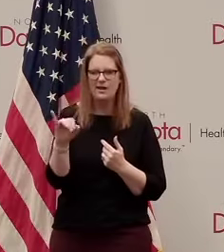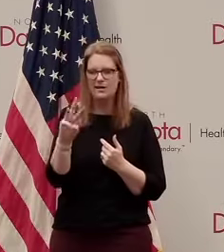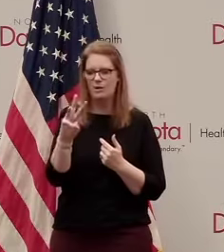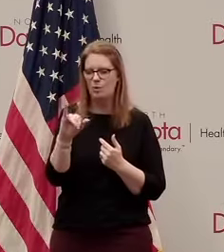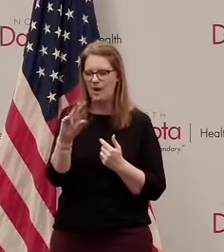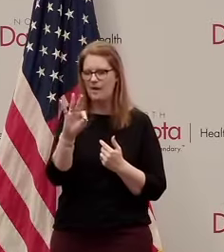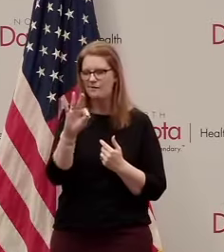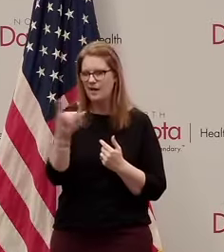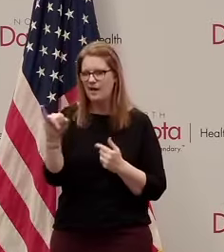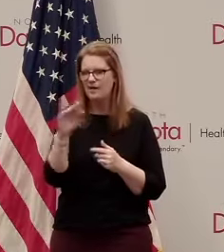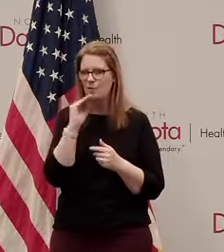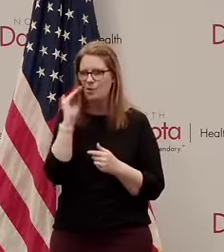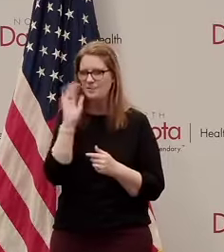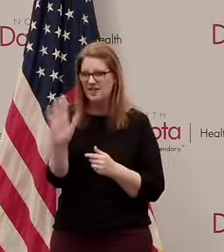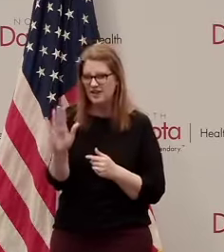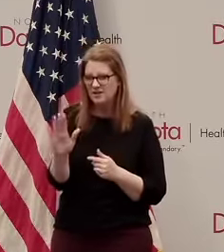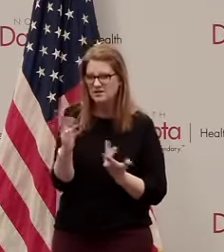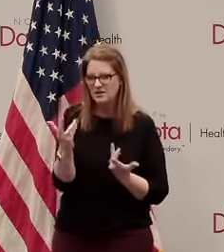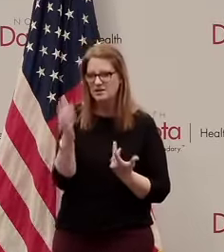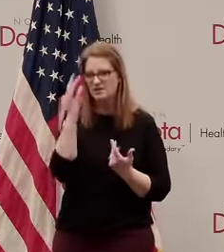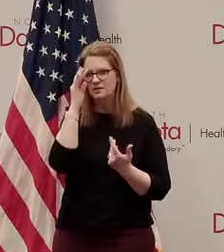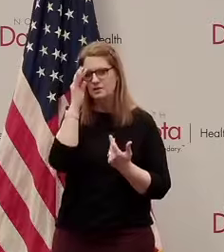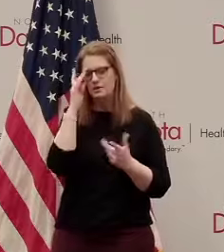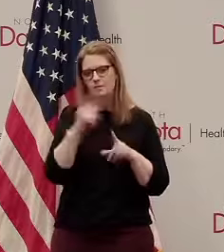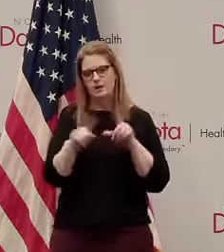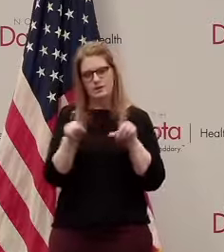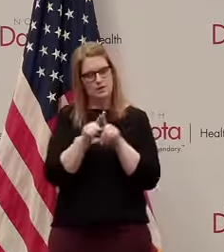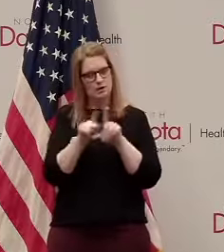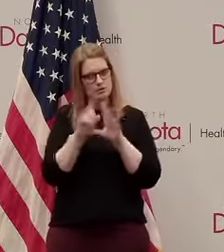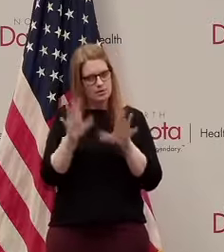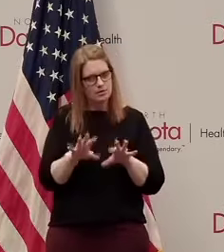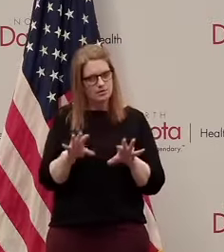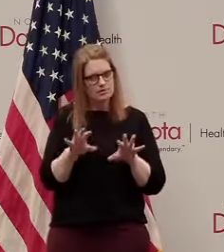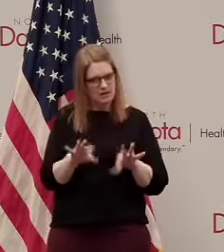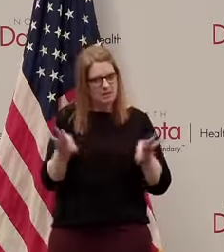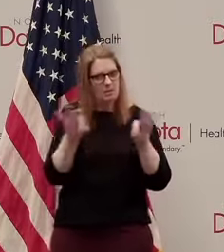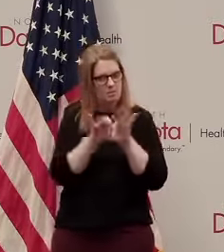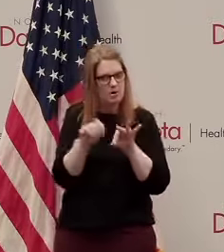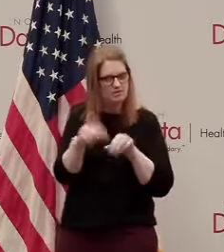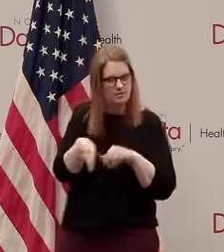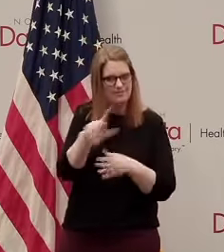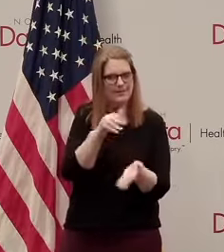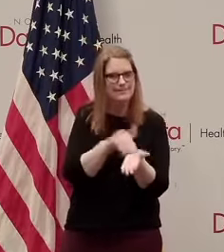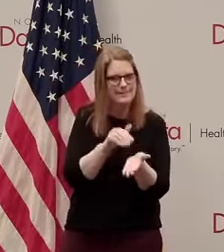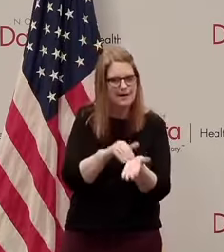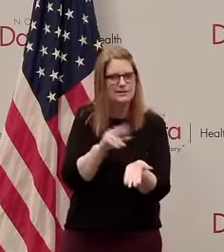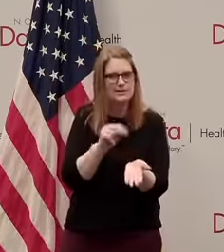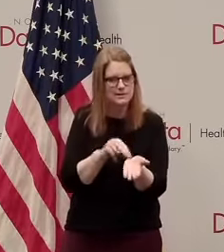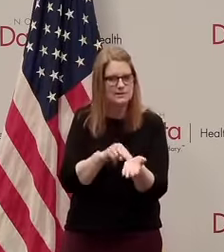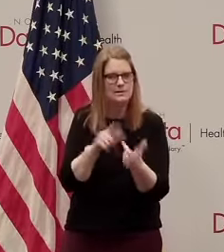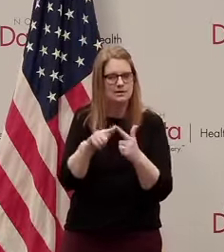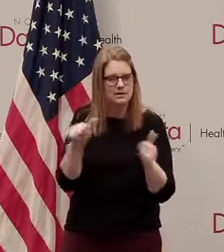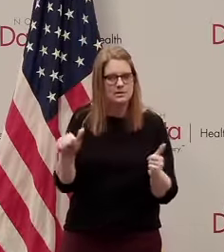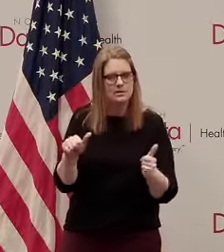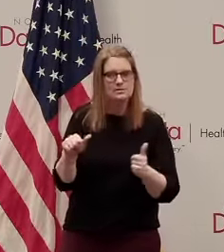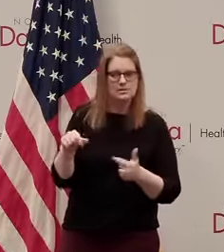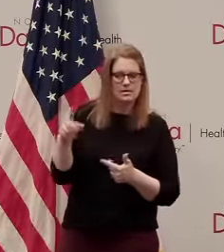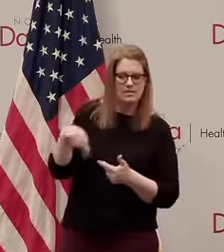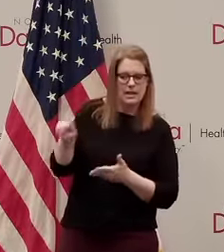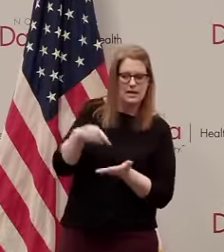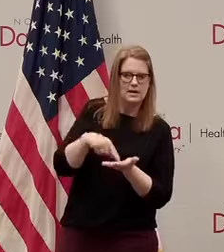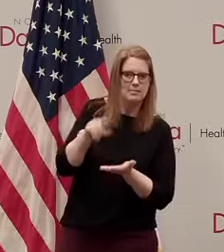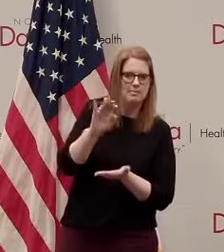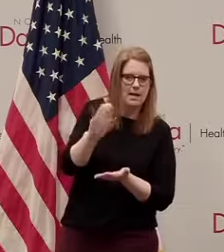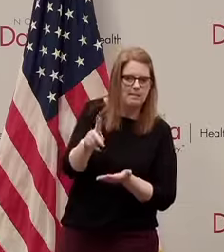services but it's also important for our providers so that they have a means of you know reimbursement that makes them